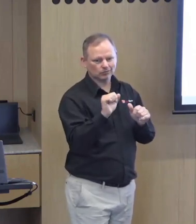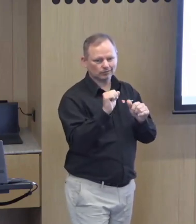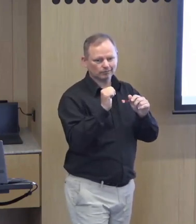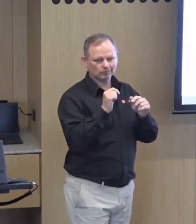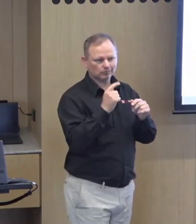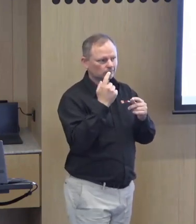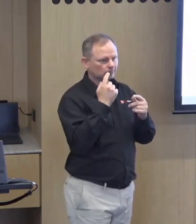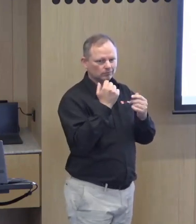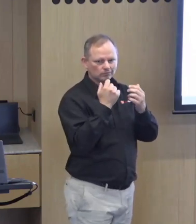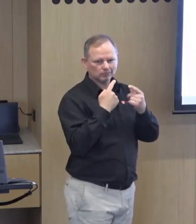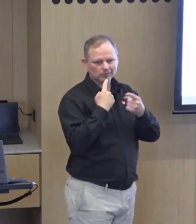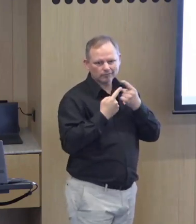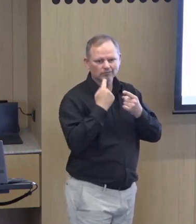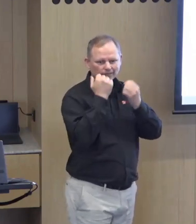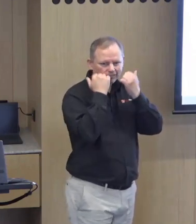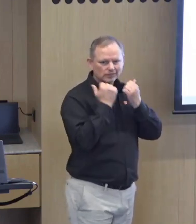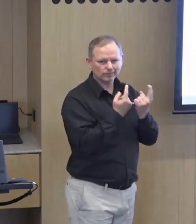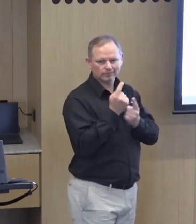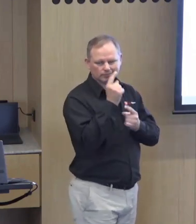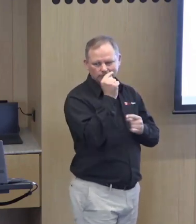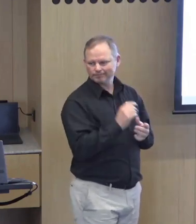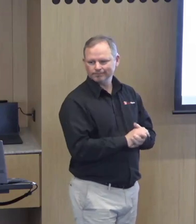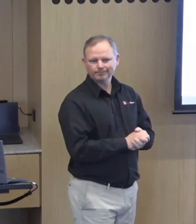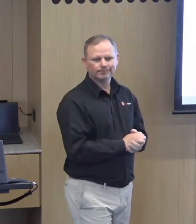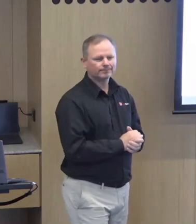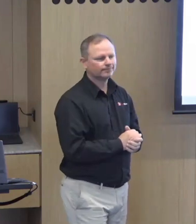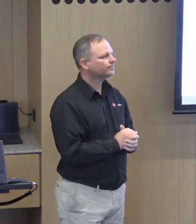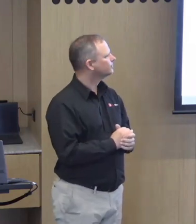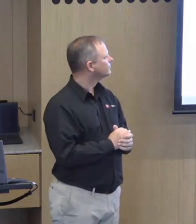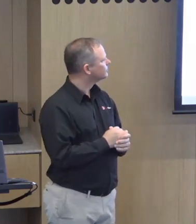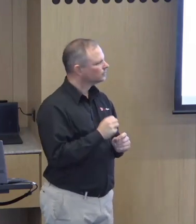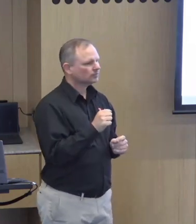some work that comes as a consequence of the work and the evidence that you've provided today.